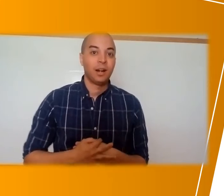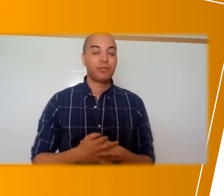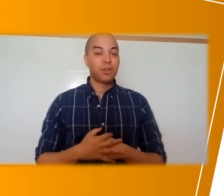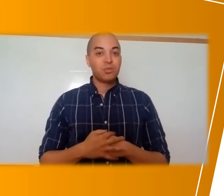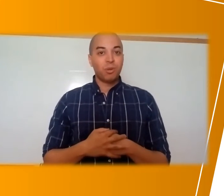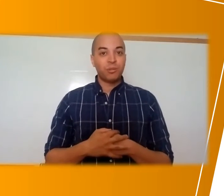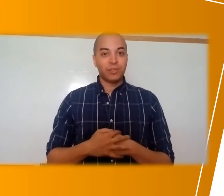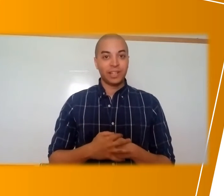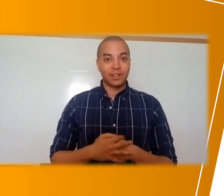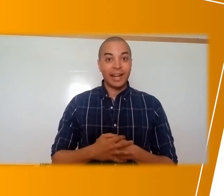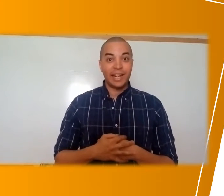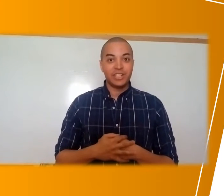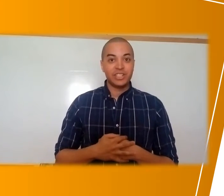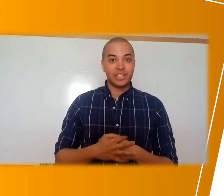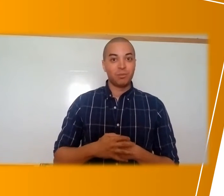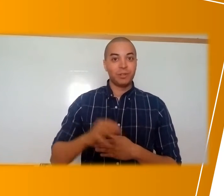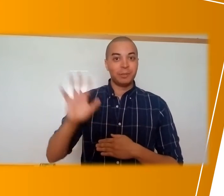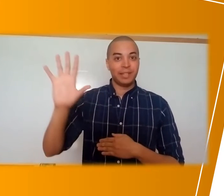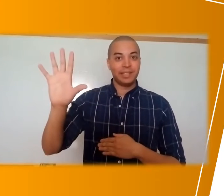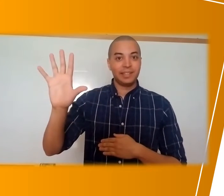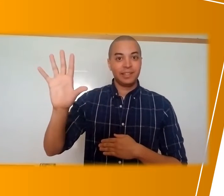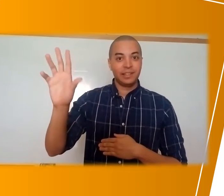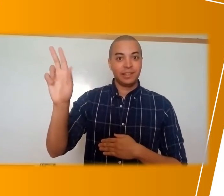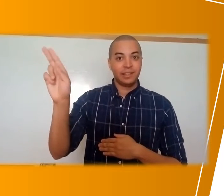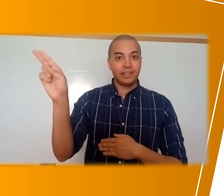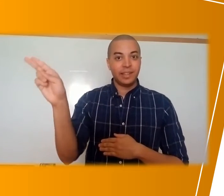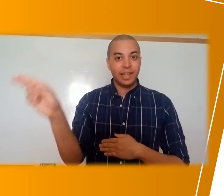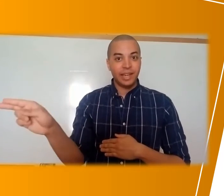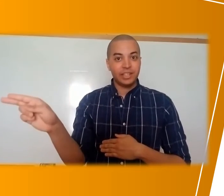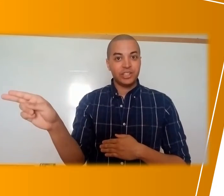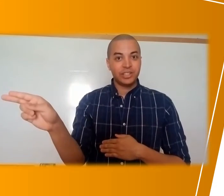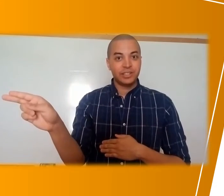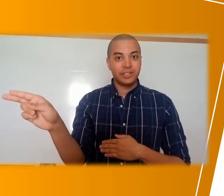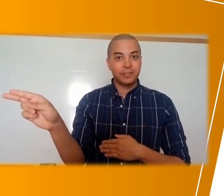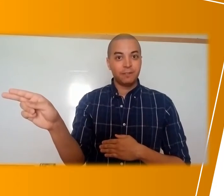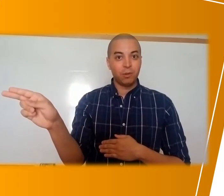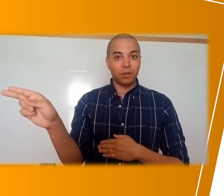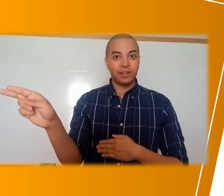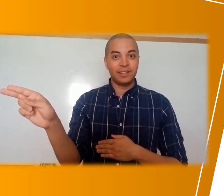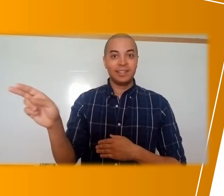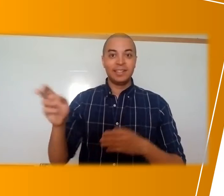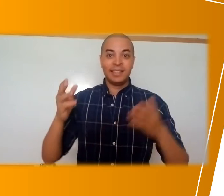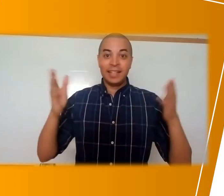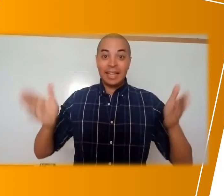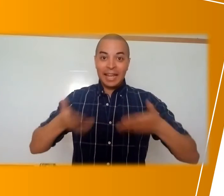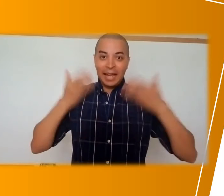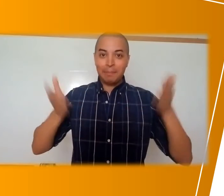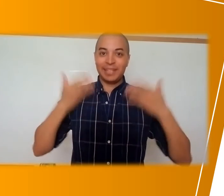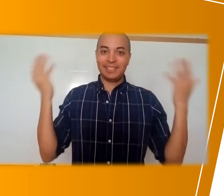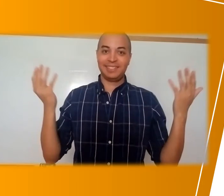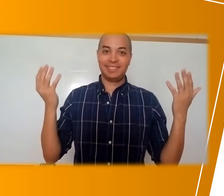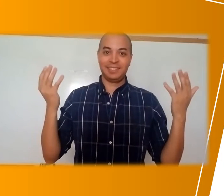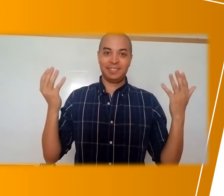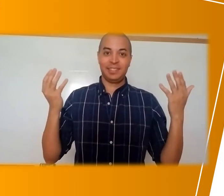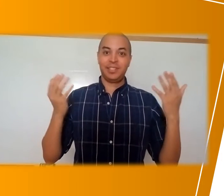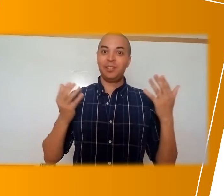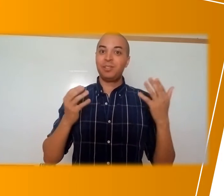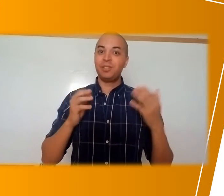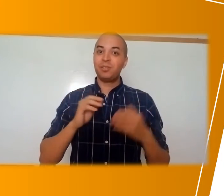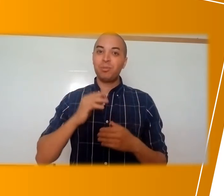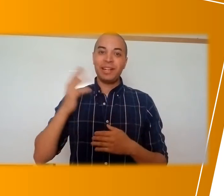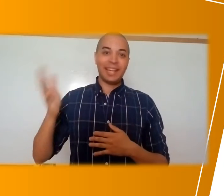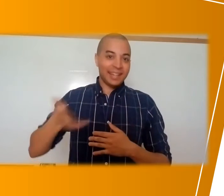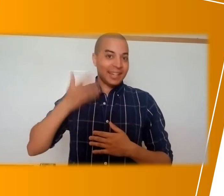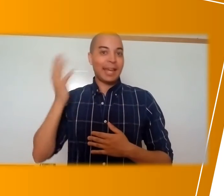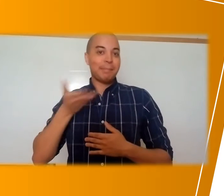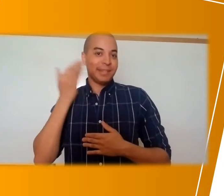Our first word for letter H. going to be H for happy. You